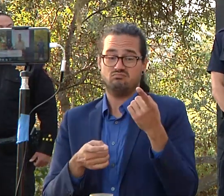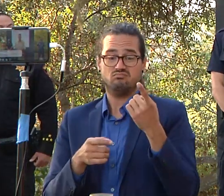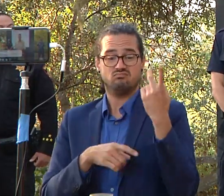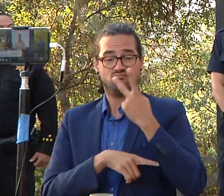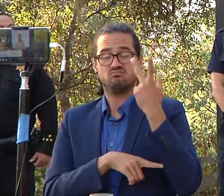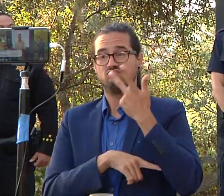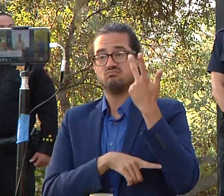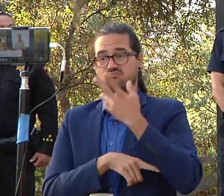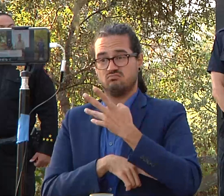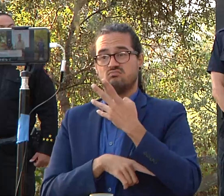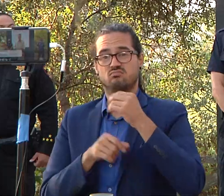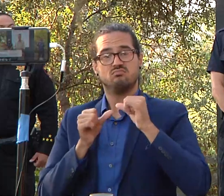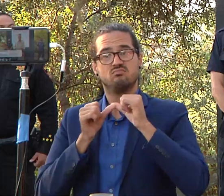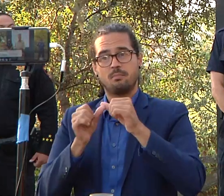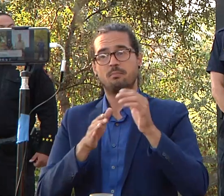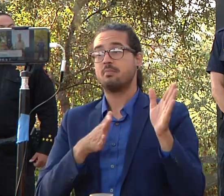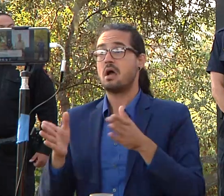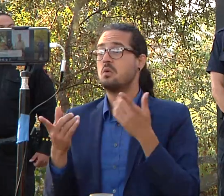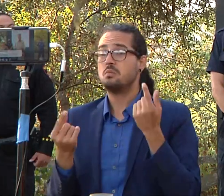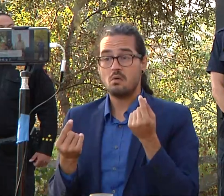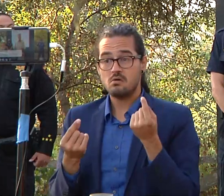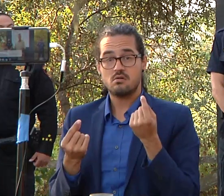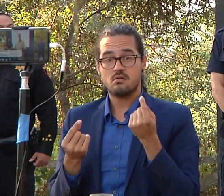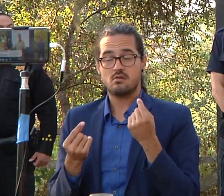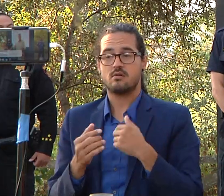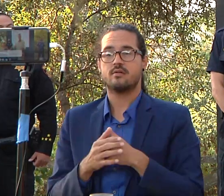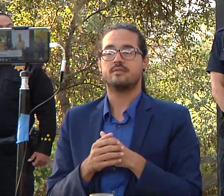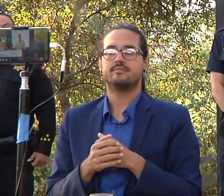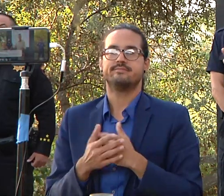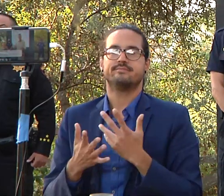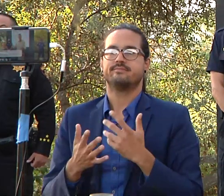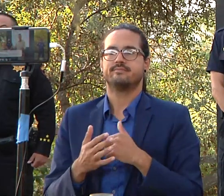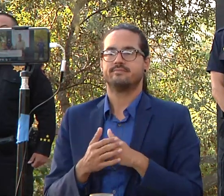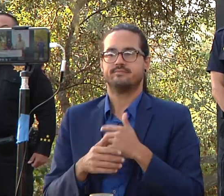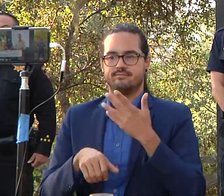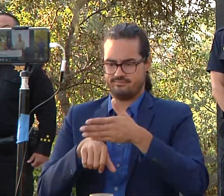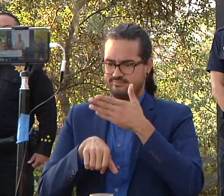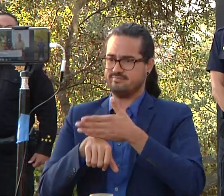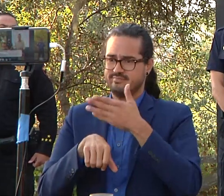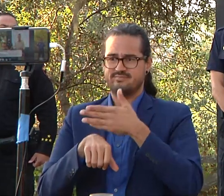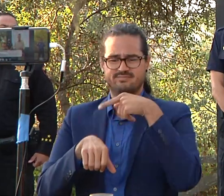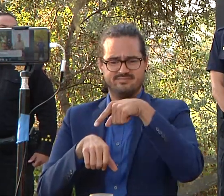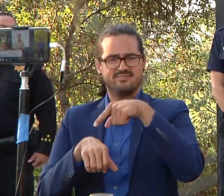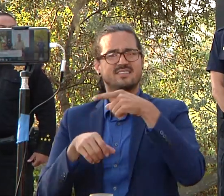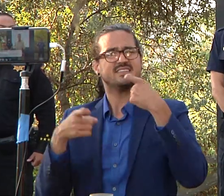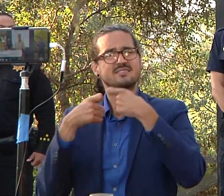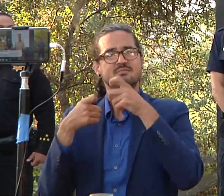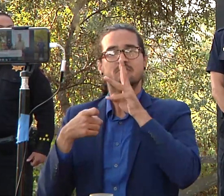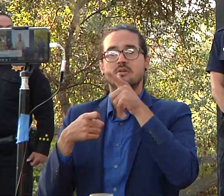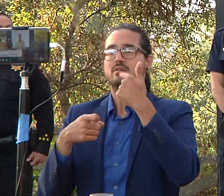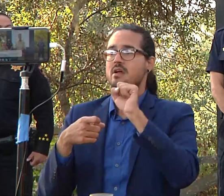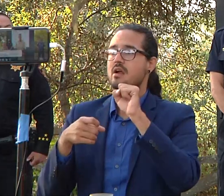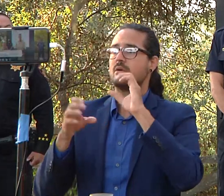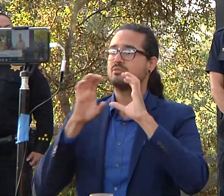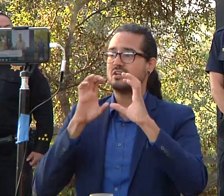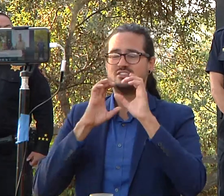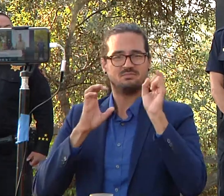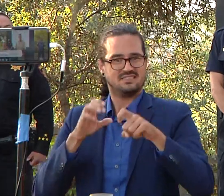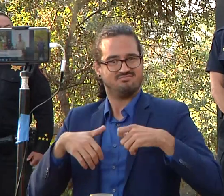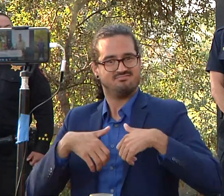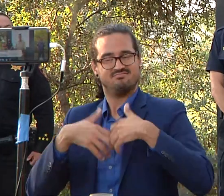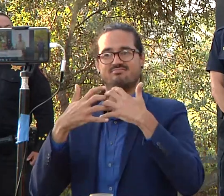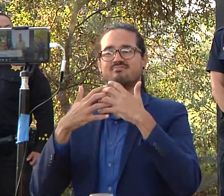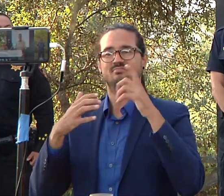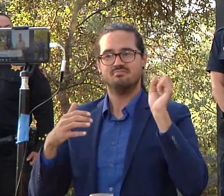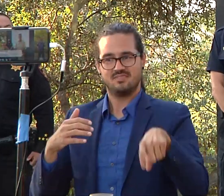comprehensive and really dependent upon uh the infrastructure improvements that need to take place to get people back home last night i kind of gave like a a little bit of a